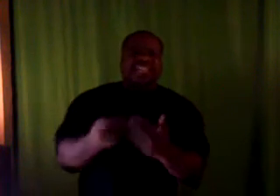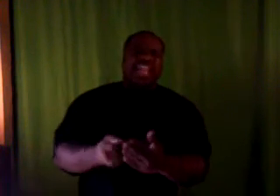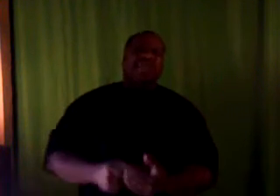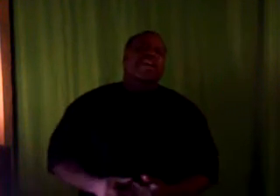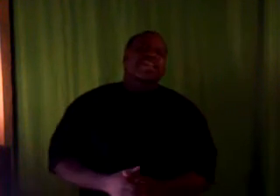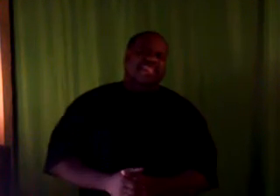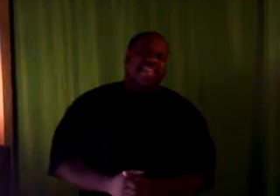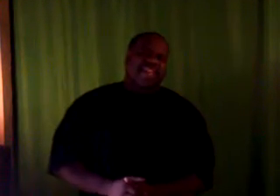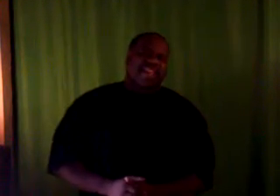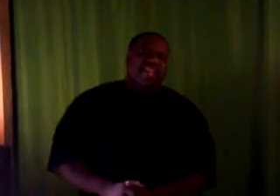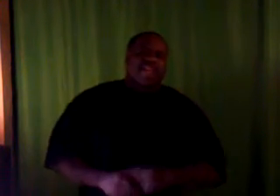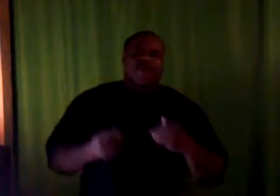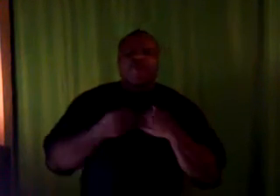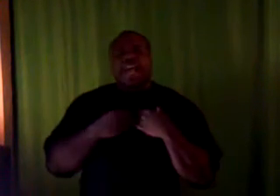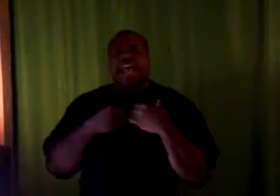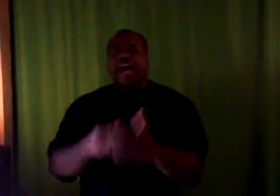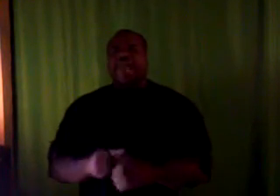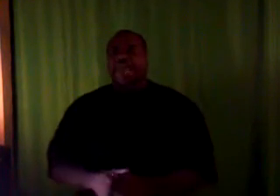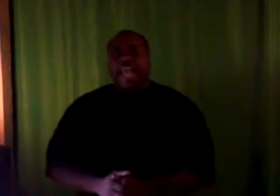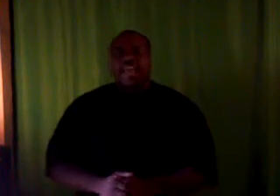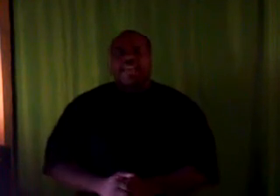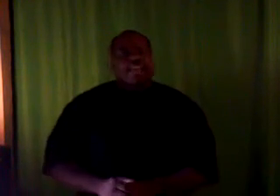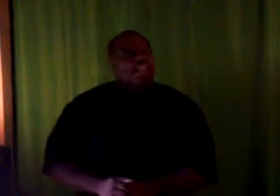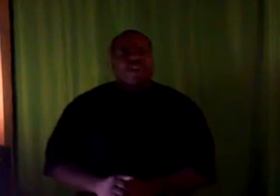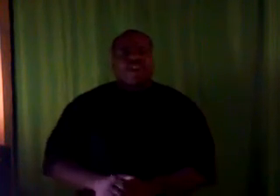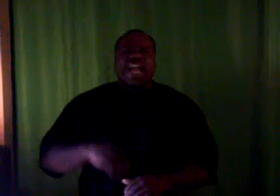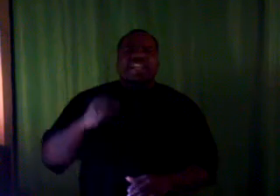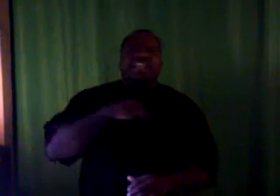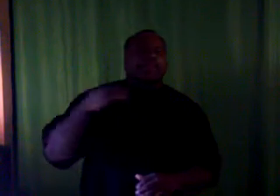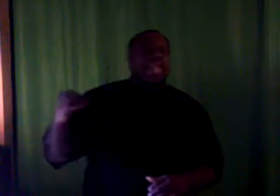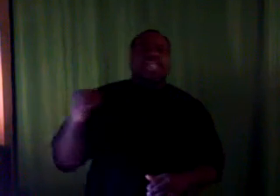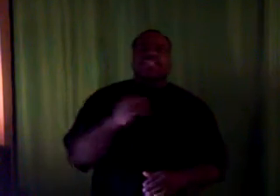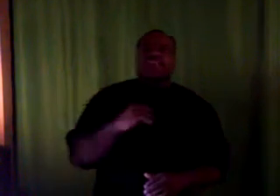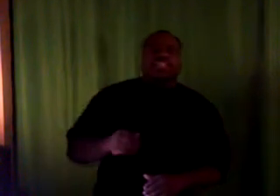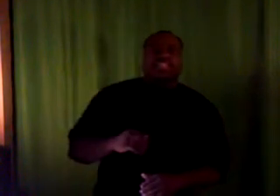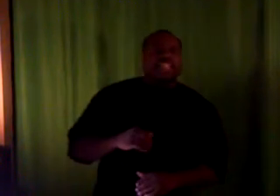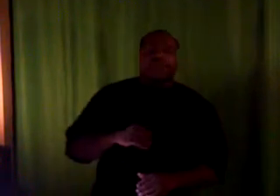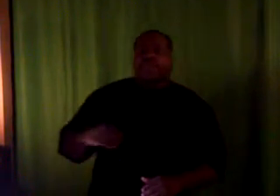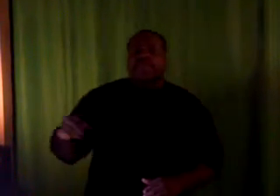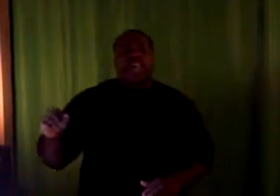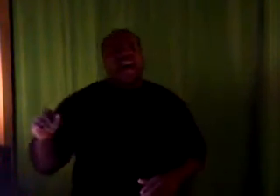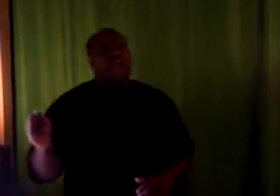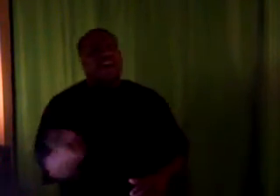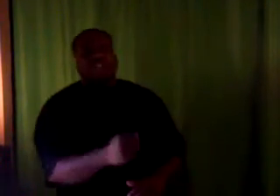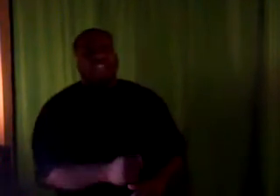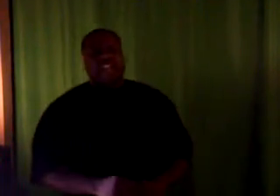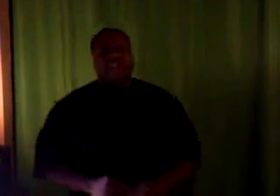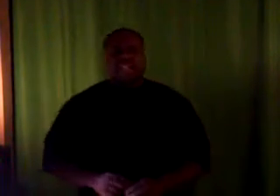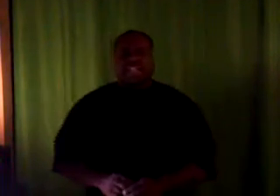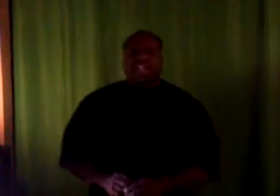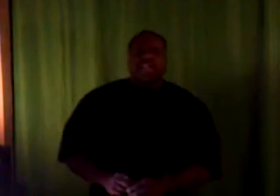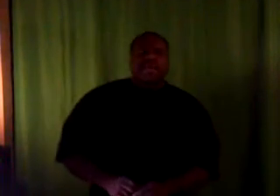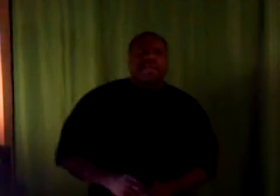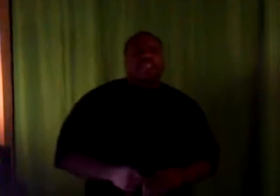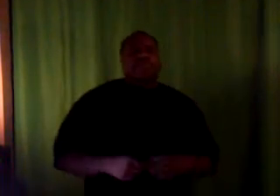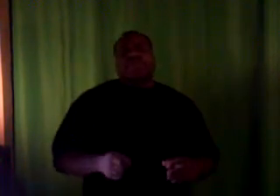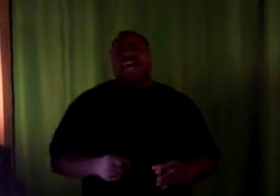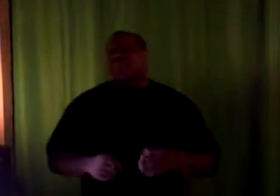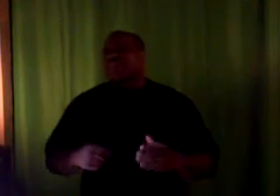the same color skin. You black, I'm black. You know, it ain't just the blacks doing this. It's people in all cultures that do this. Because people are always